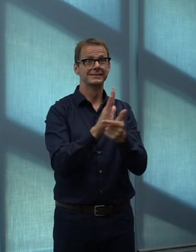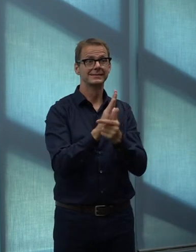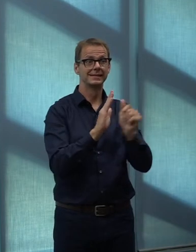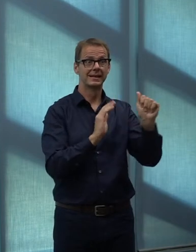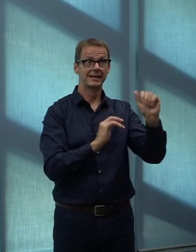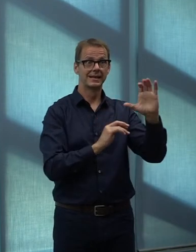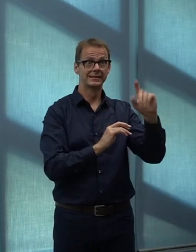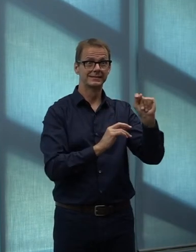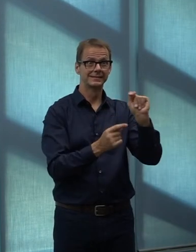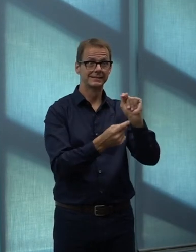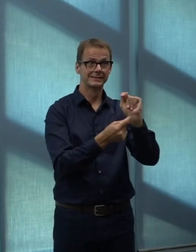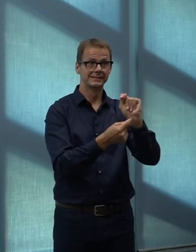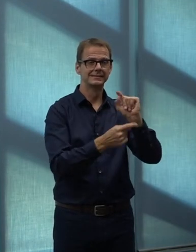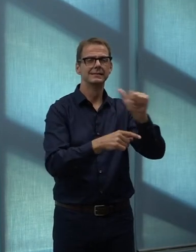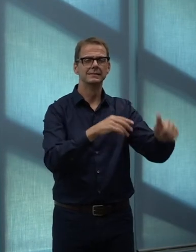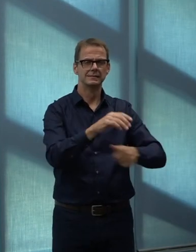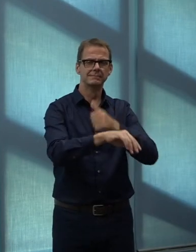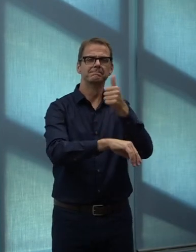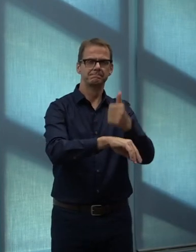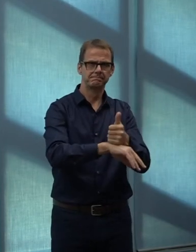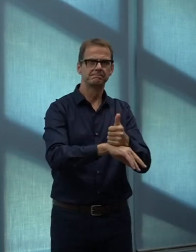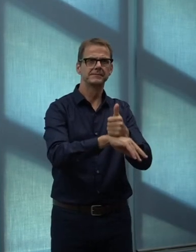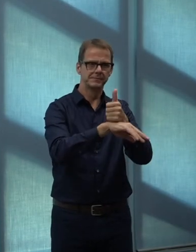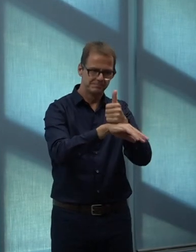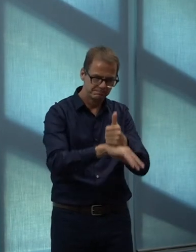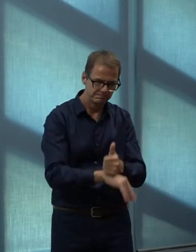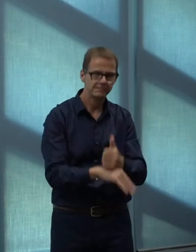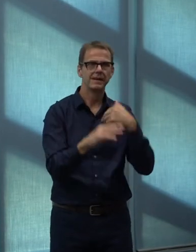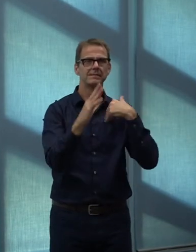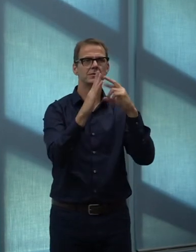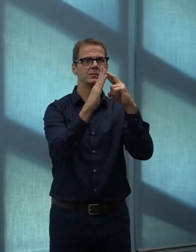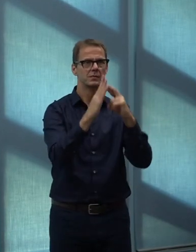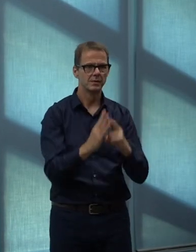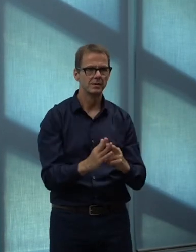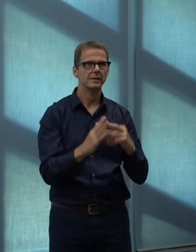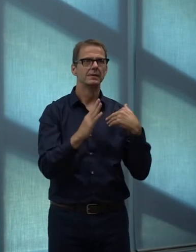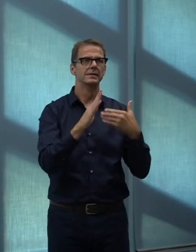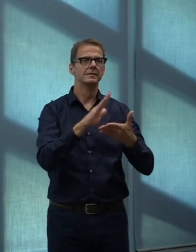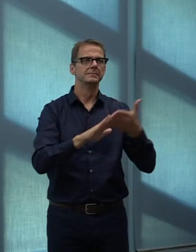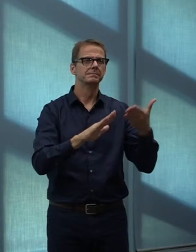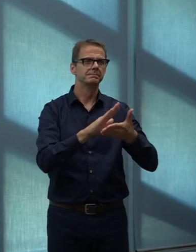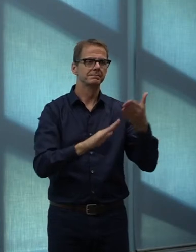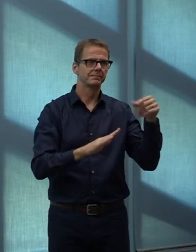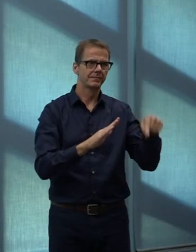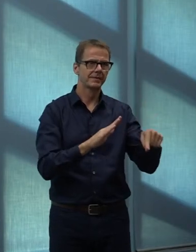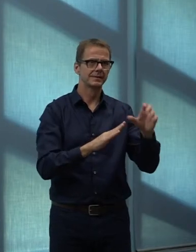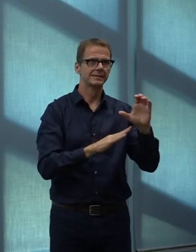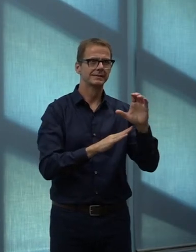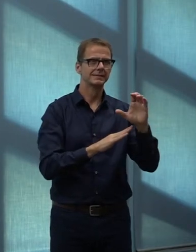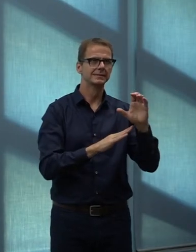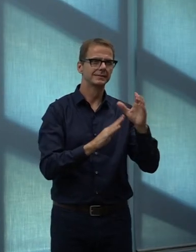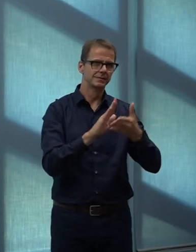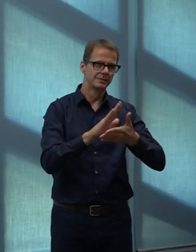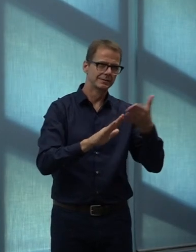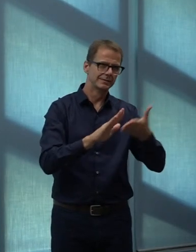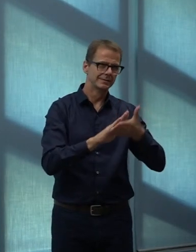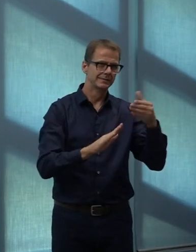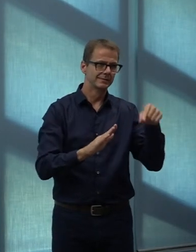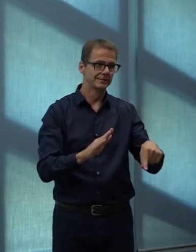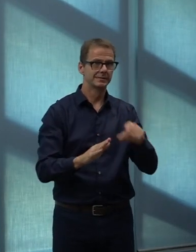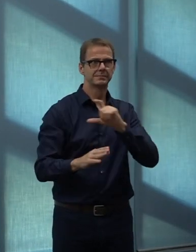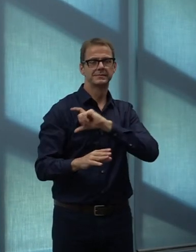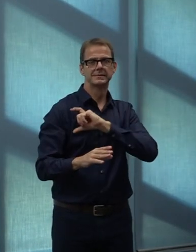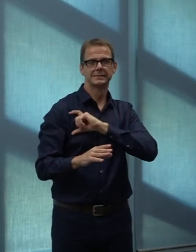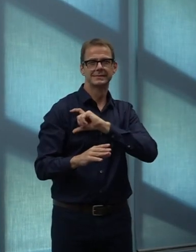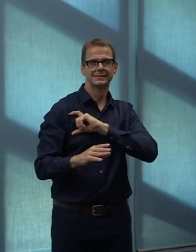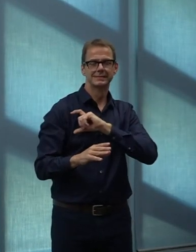the police under the police commission, it's a little more complicated for city council to weigh in. So people are focusing on our funding authority.